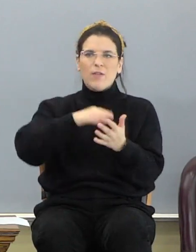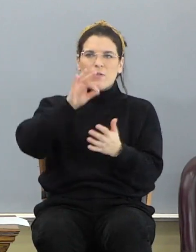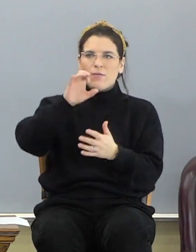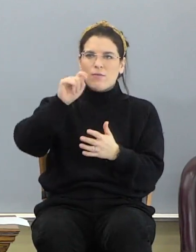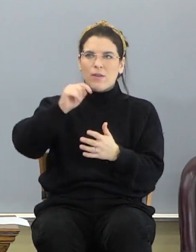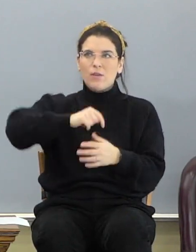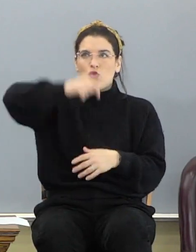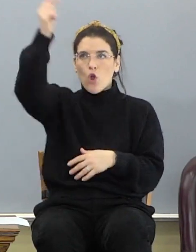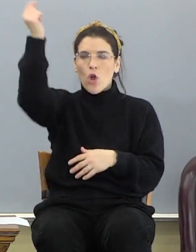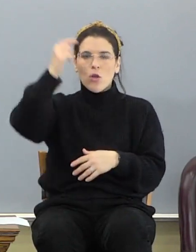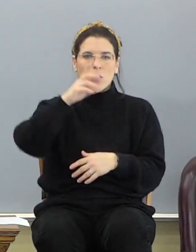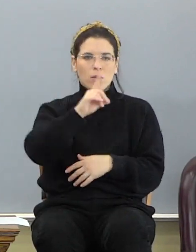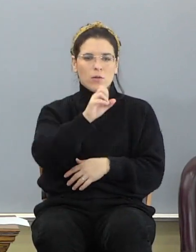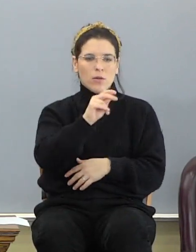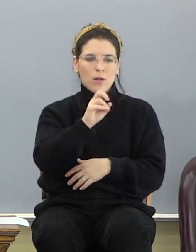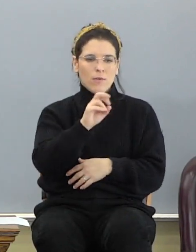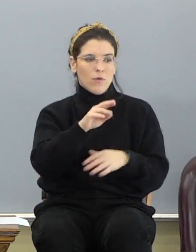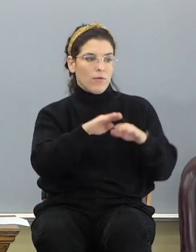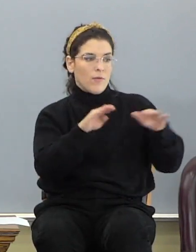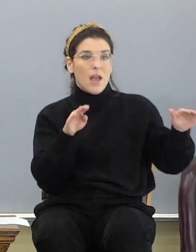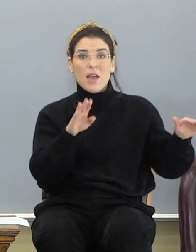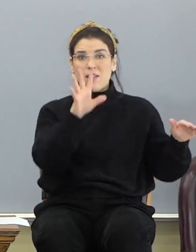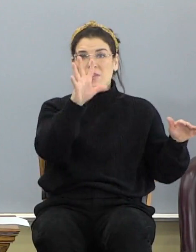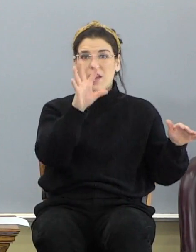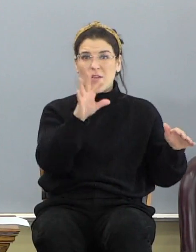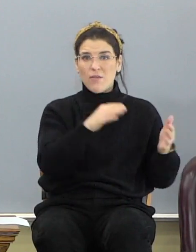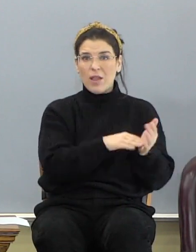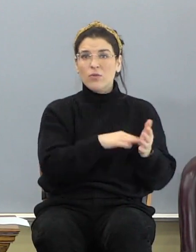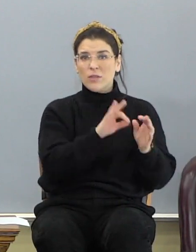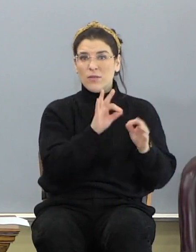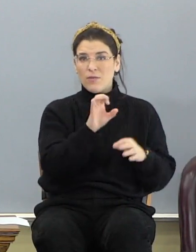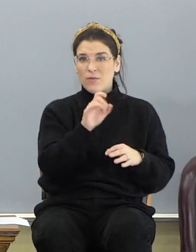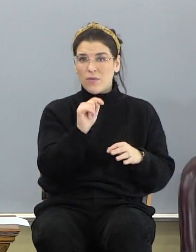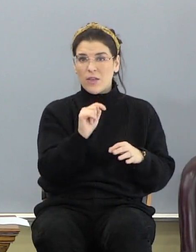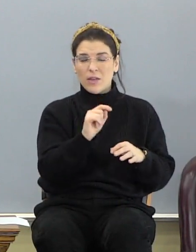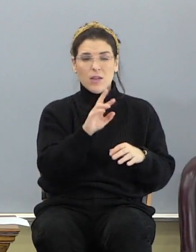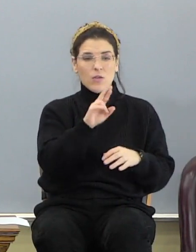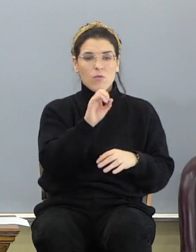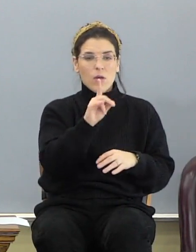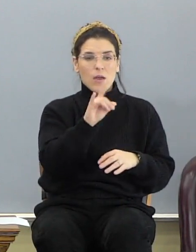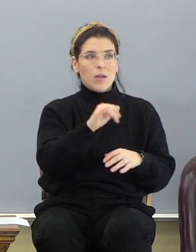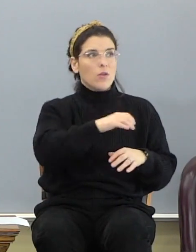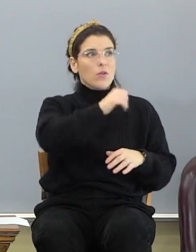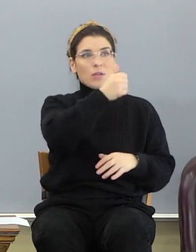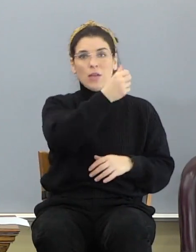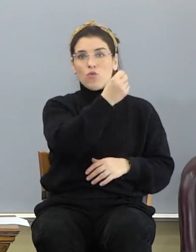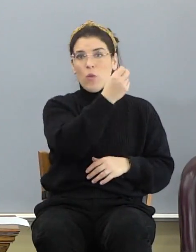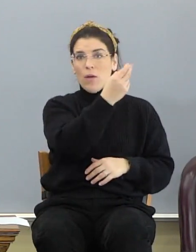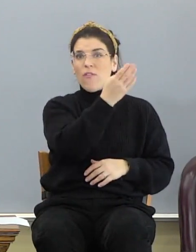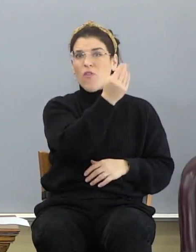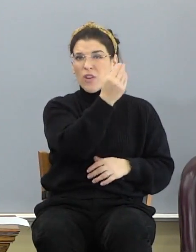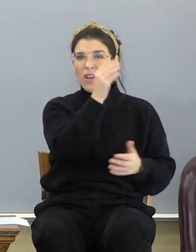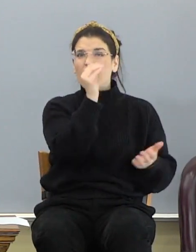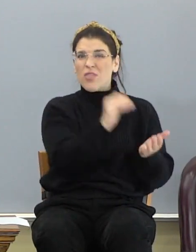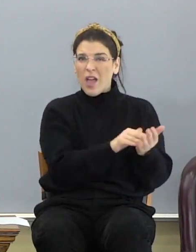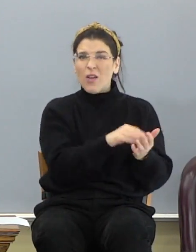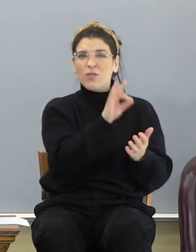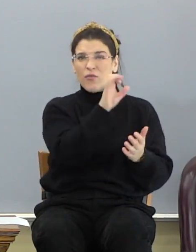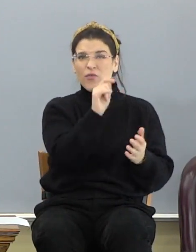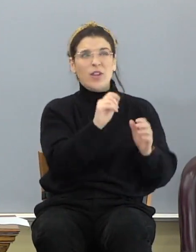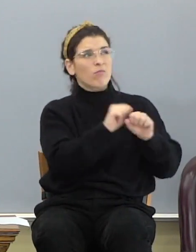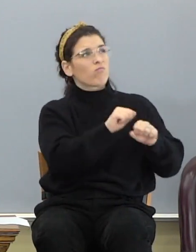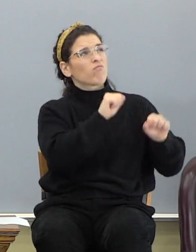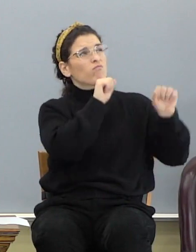the Rockies, look, Denver's flat, and it's 5,000 feet. And the Rockies go up to, you know, 10, 12, 14,000 feet. You get up in those